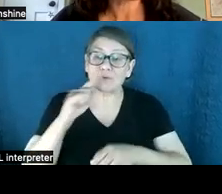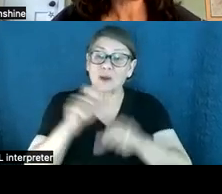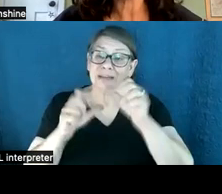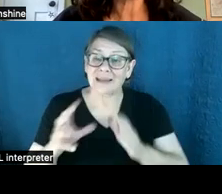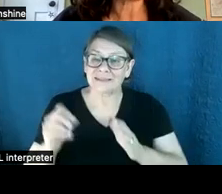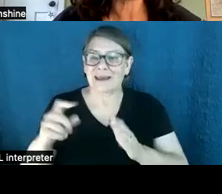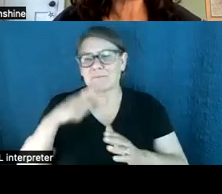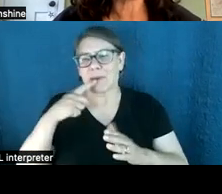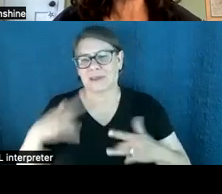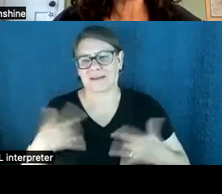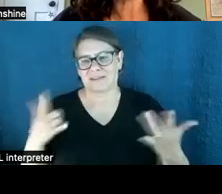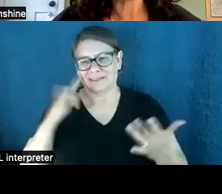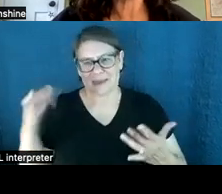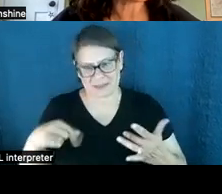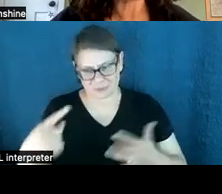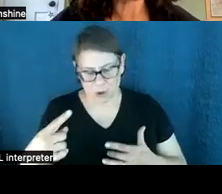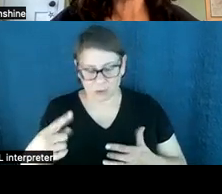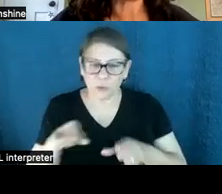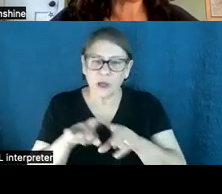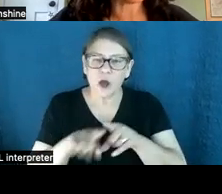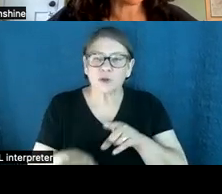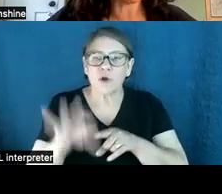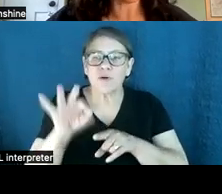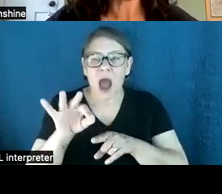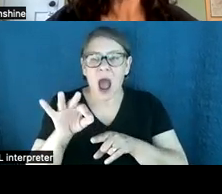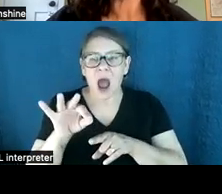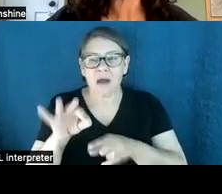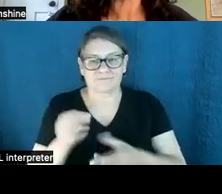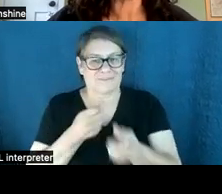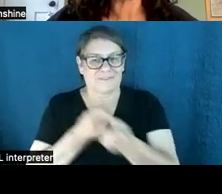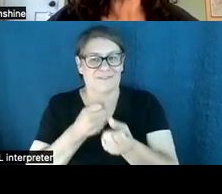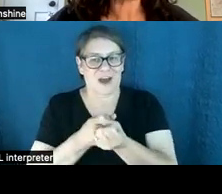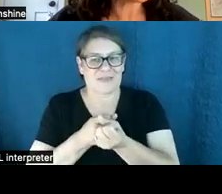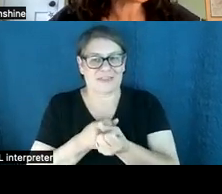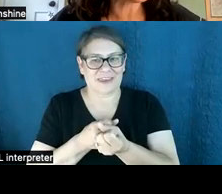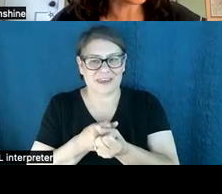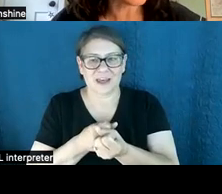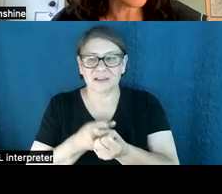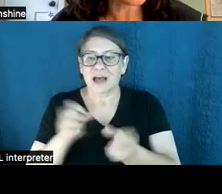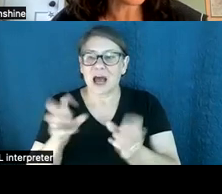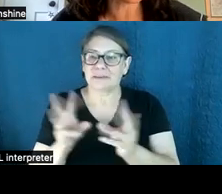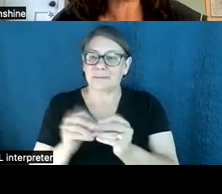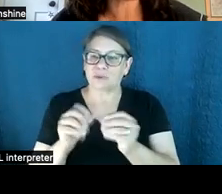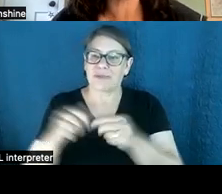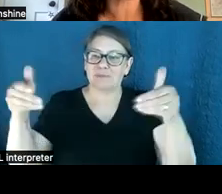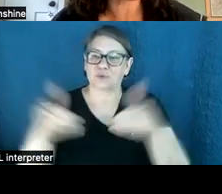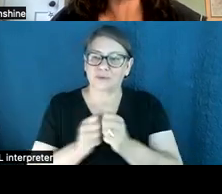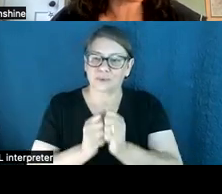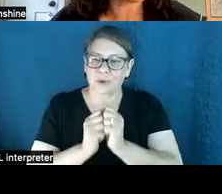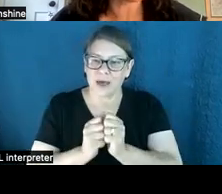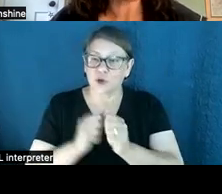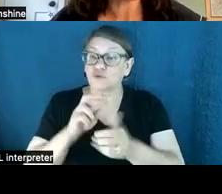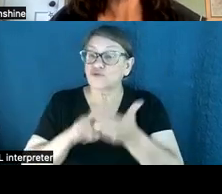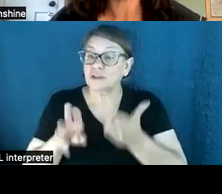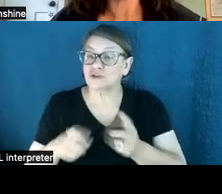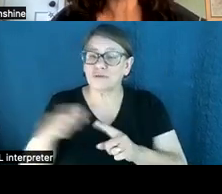We also founded the Inclusive SciComm Symposium, which brings together researchers and practitioners from around the